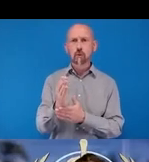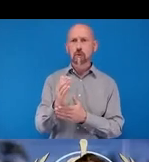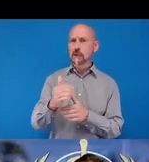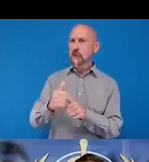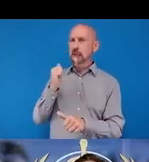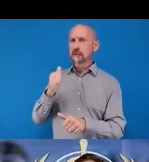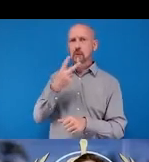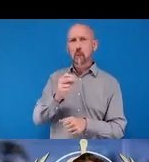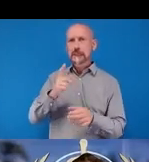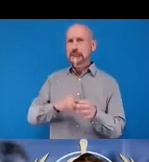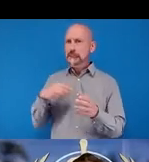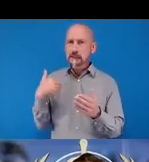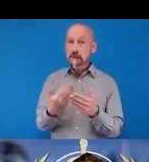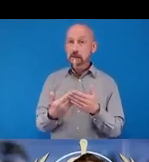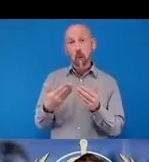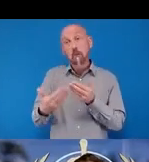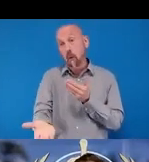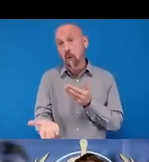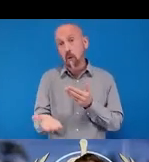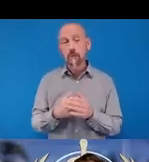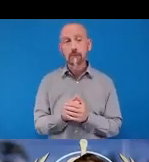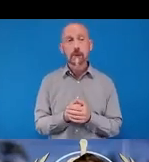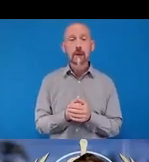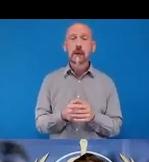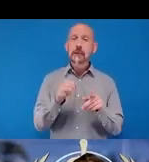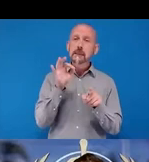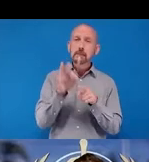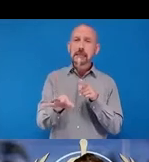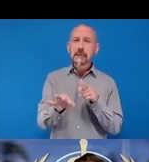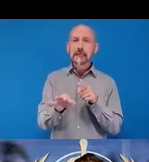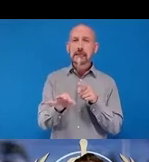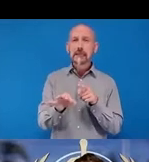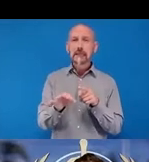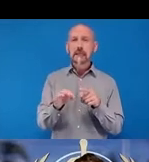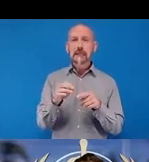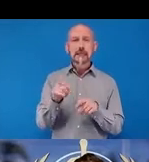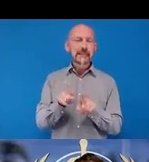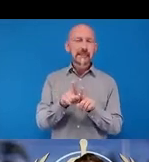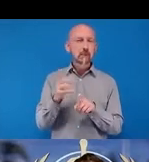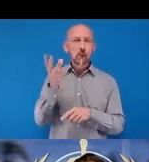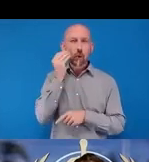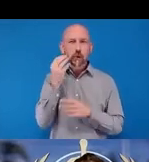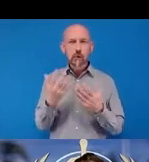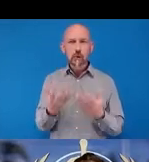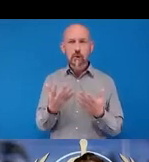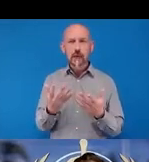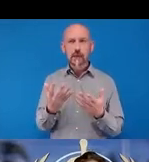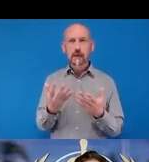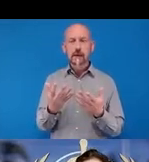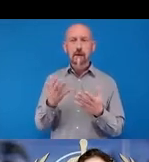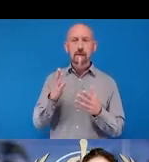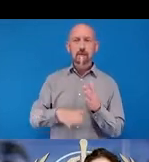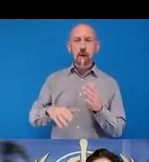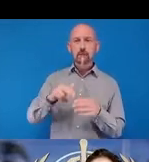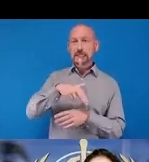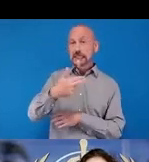longer and especially. Alakos as we have heard today from Indonesia and from Australia, who